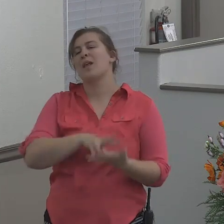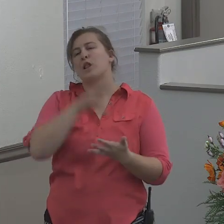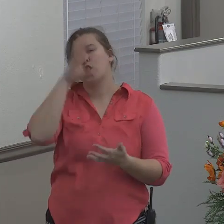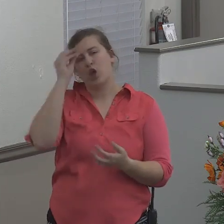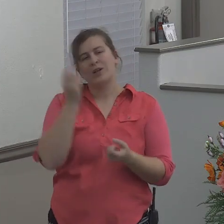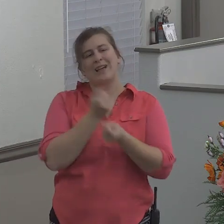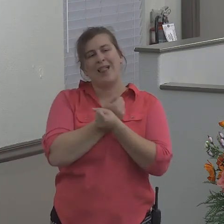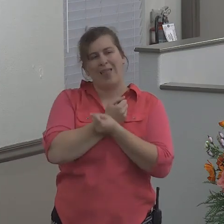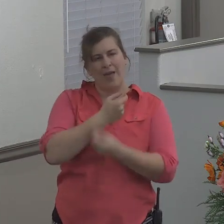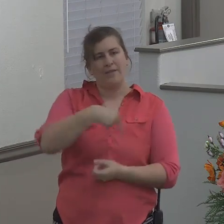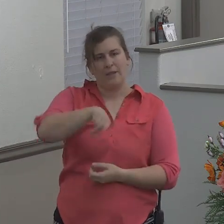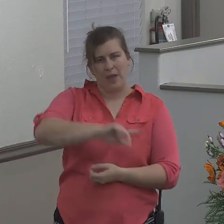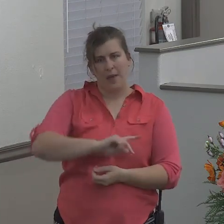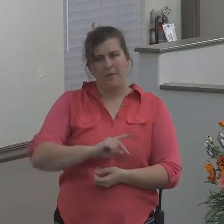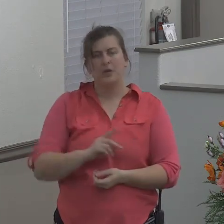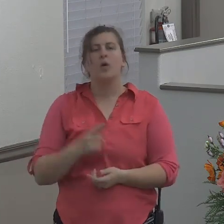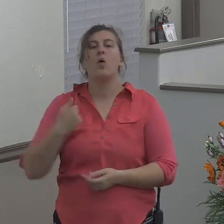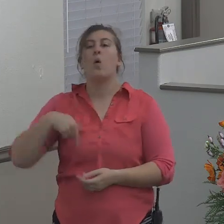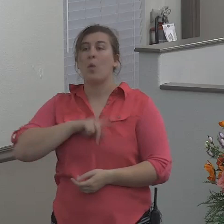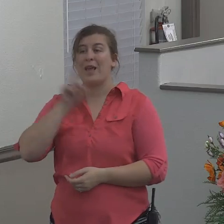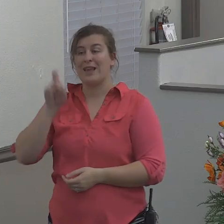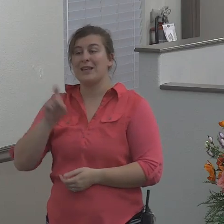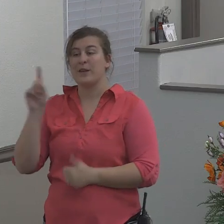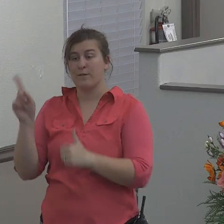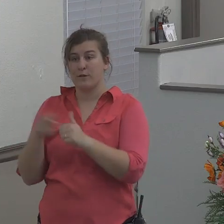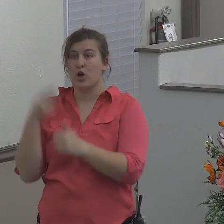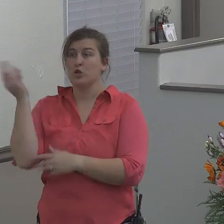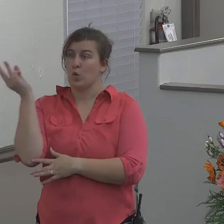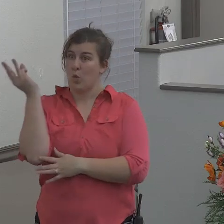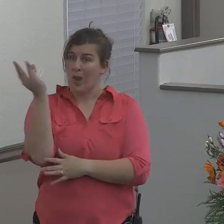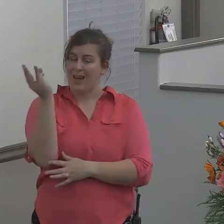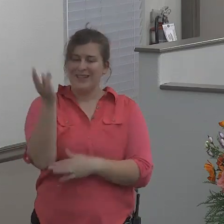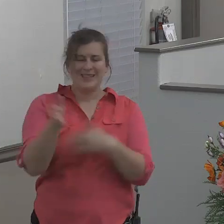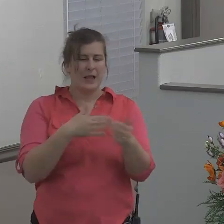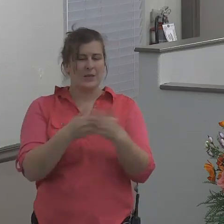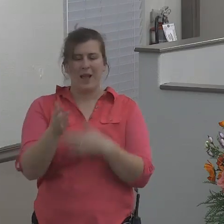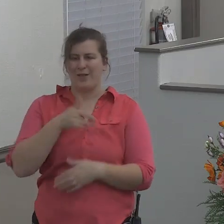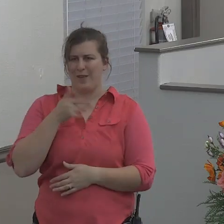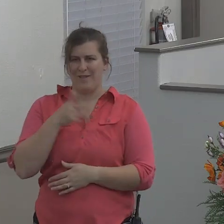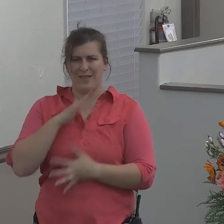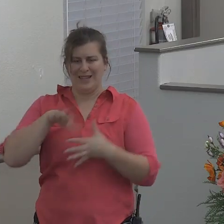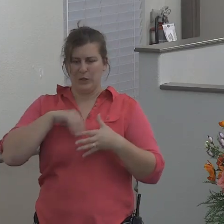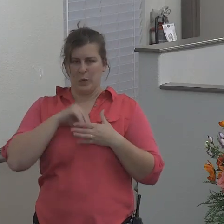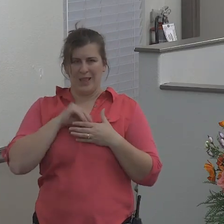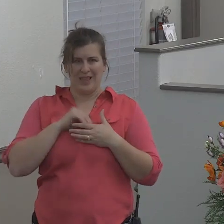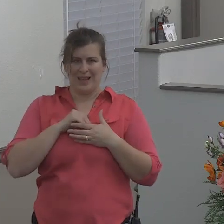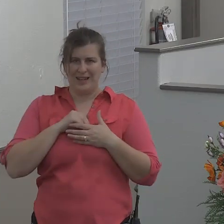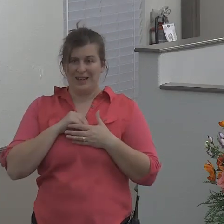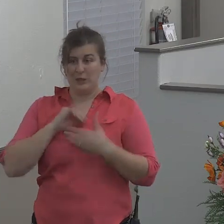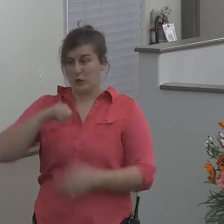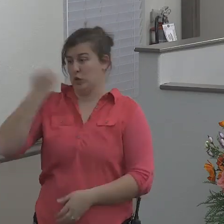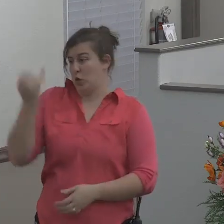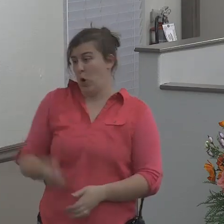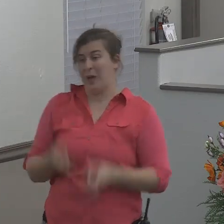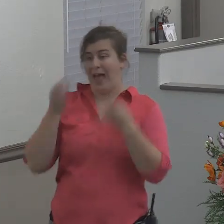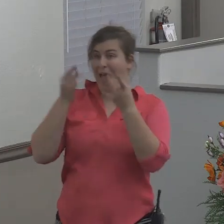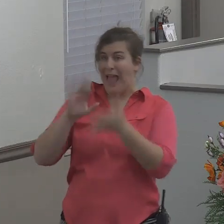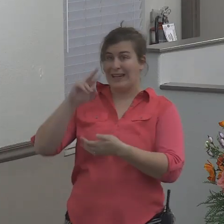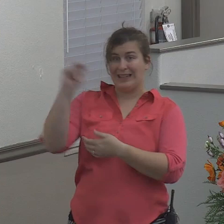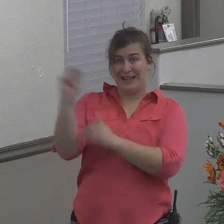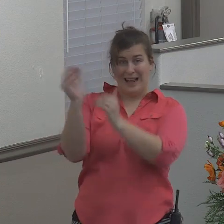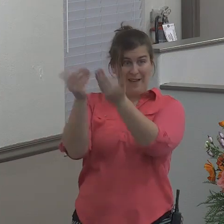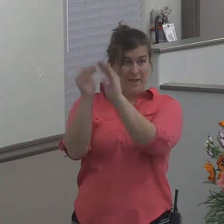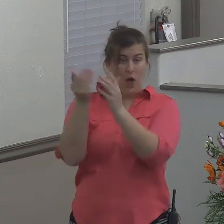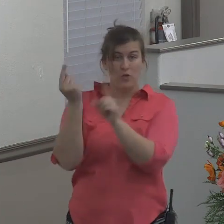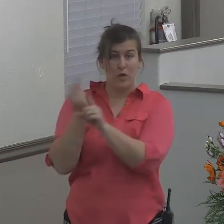people we've got a witness no matter how we feel inside like Jonah hated these people we've got a witness